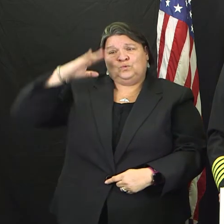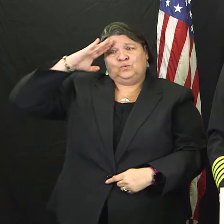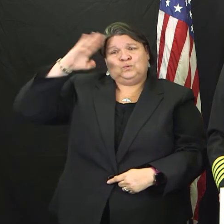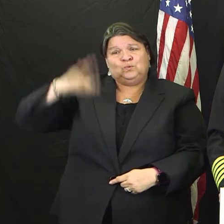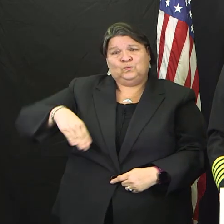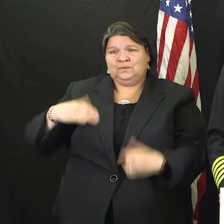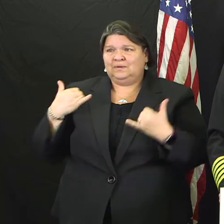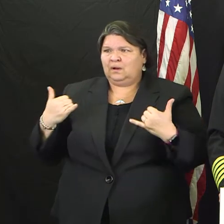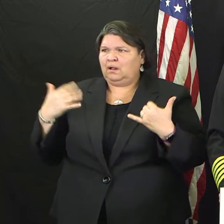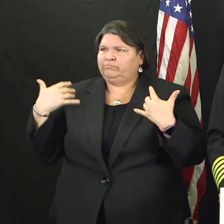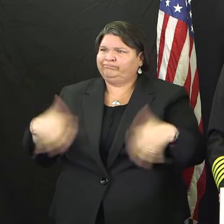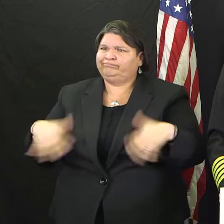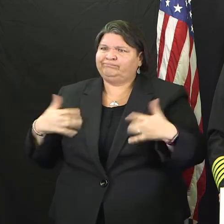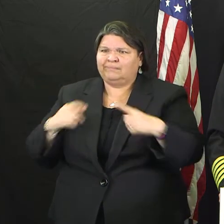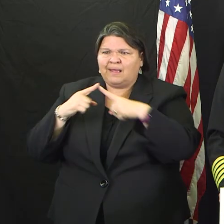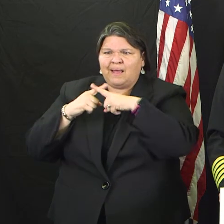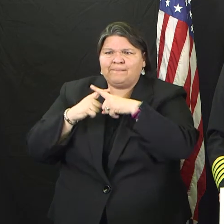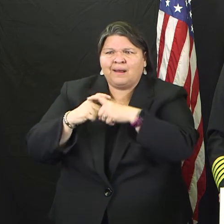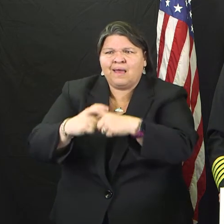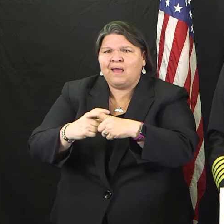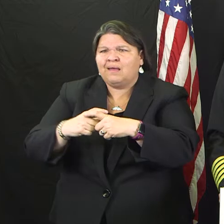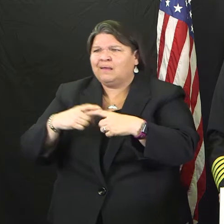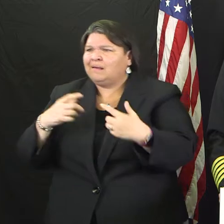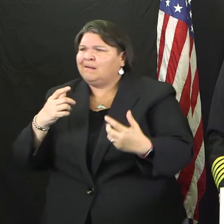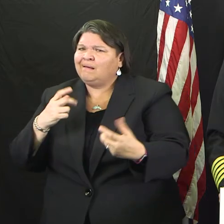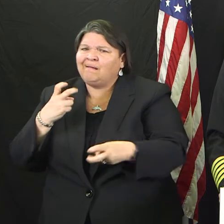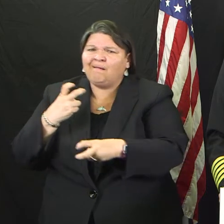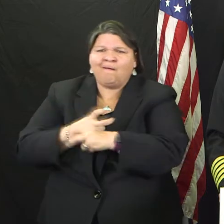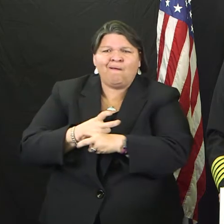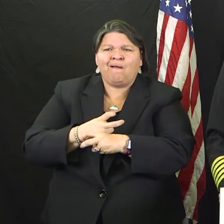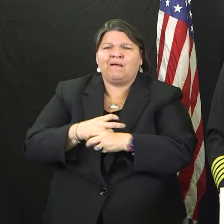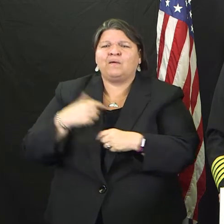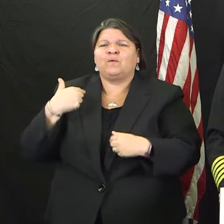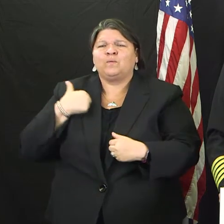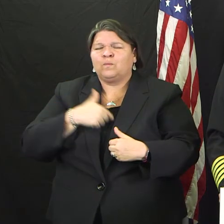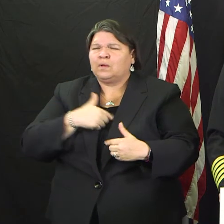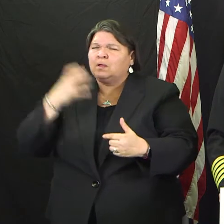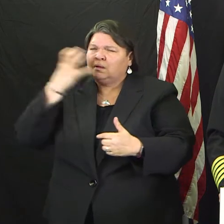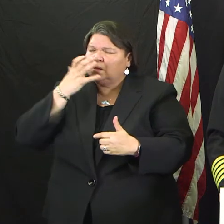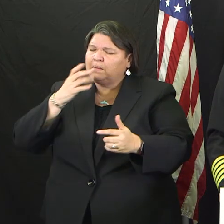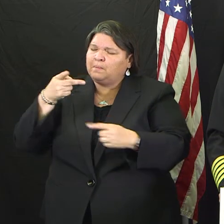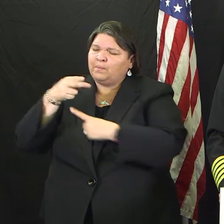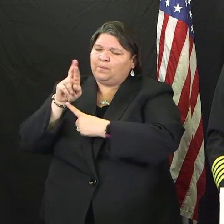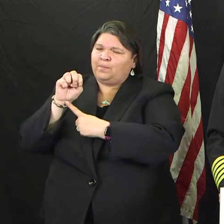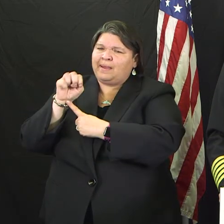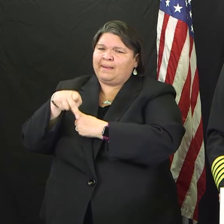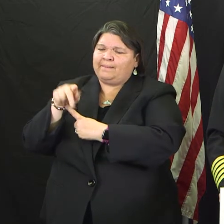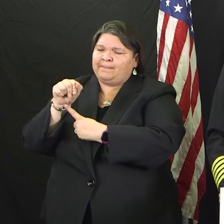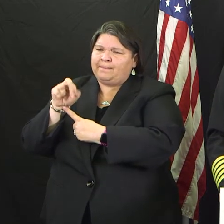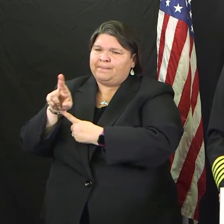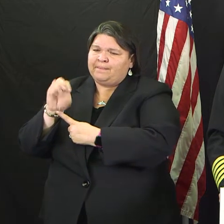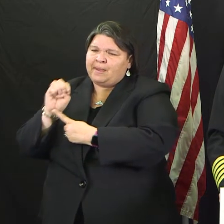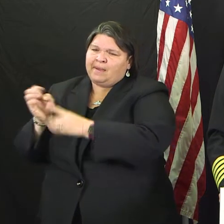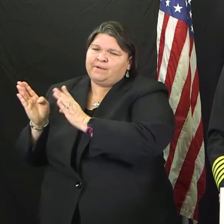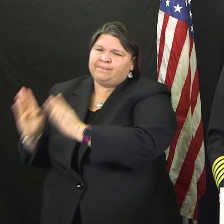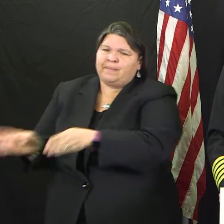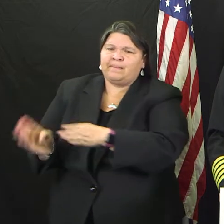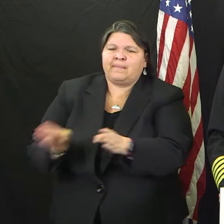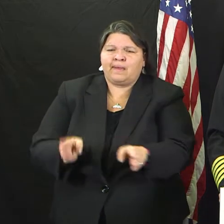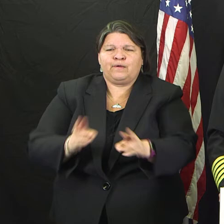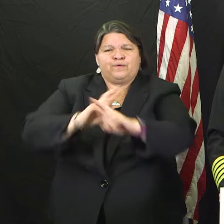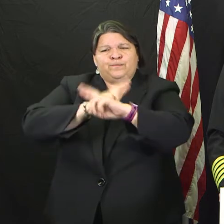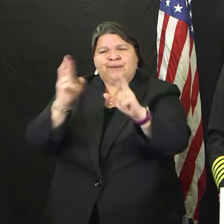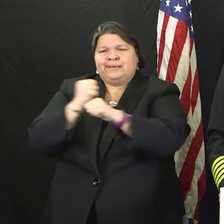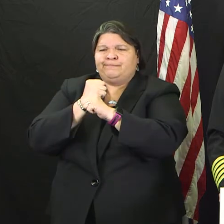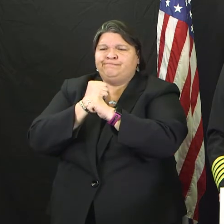mean that we are not prepared to do what we have to do to keep this community safe and to call on resources